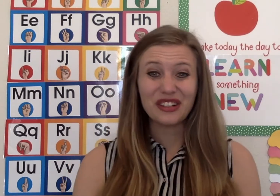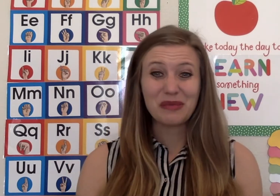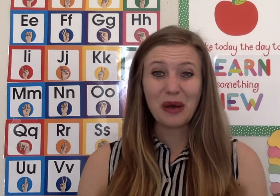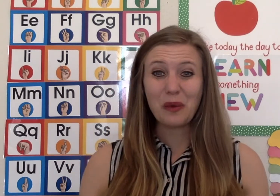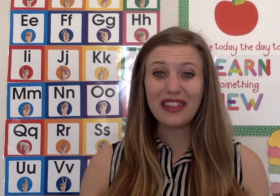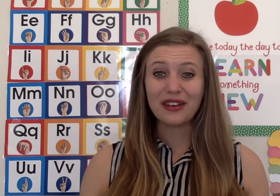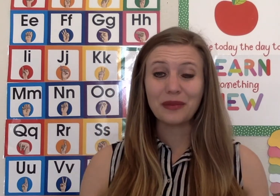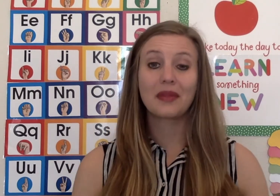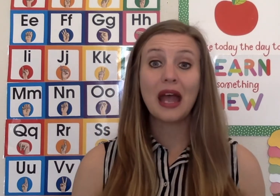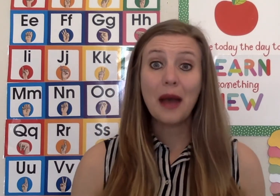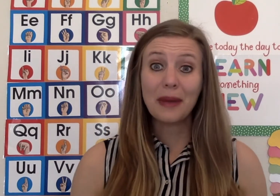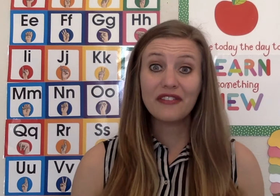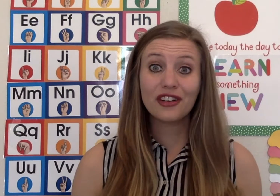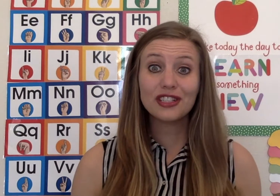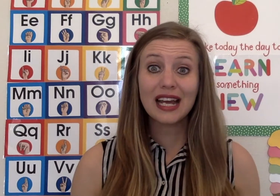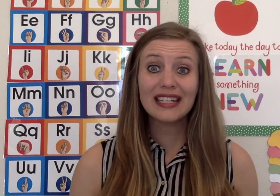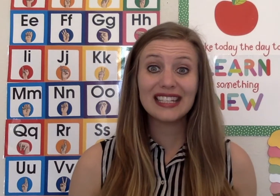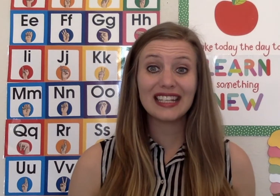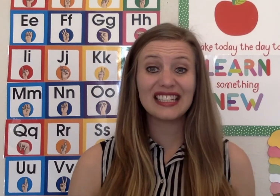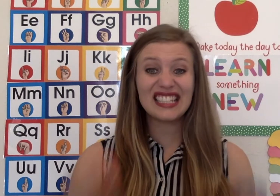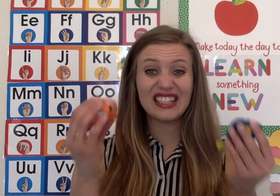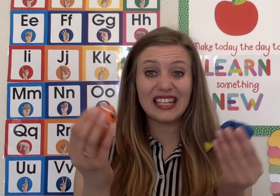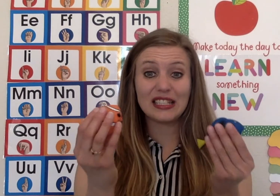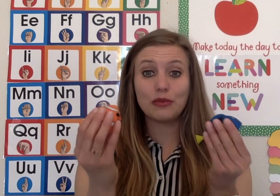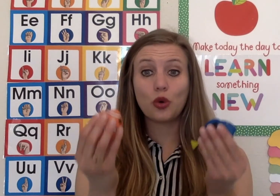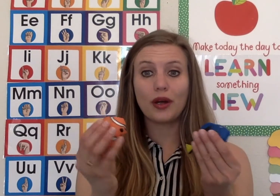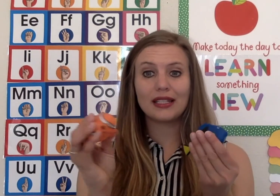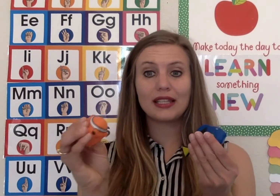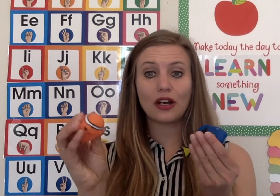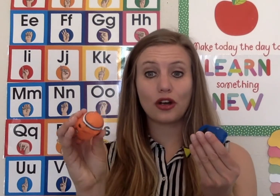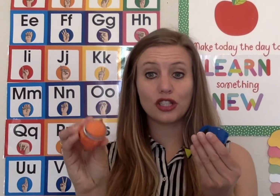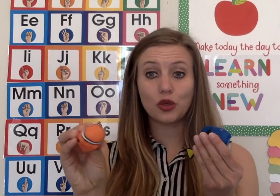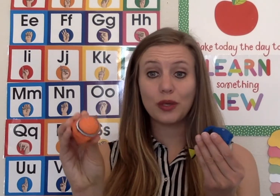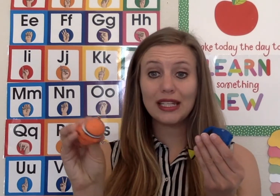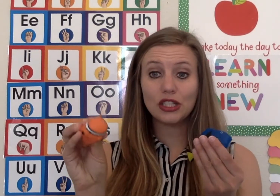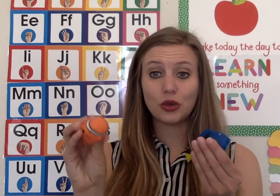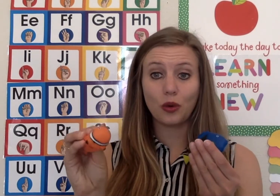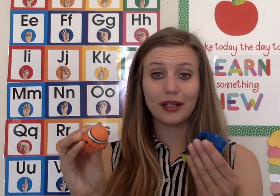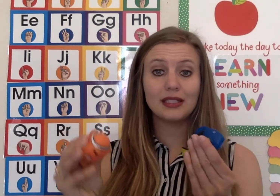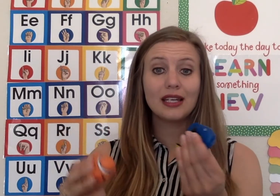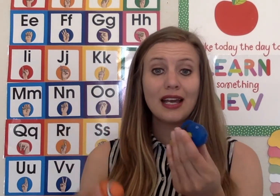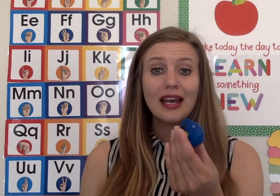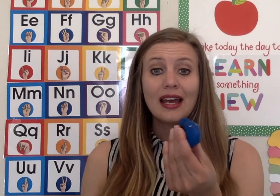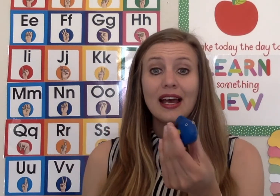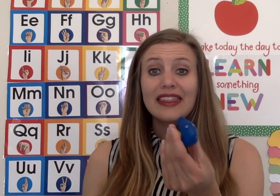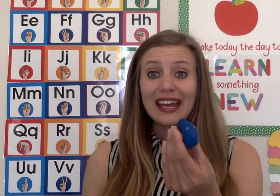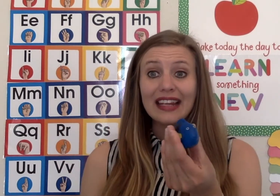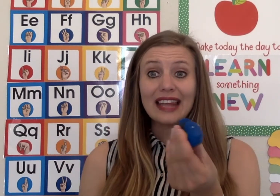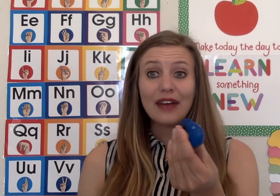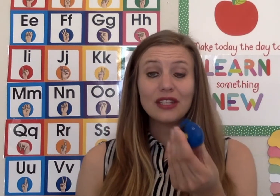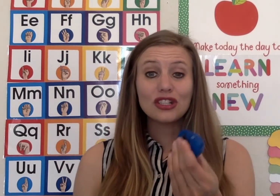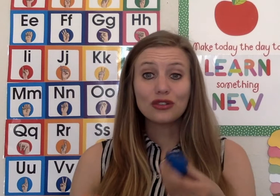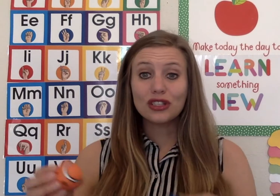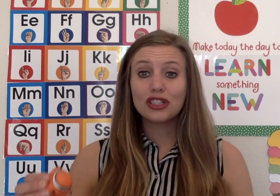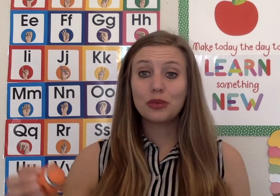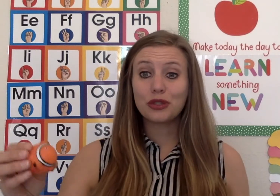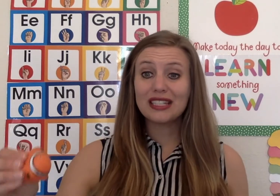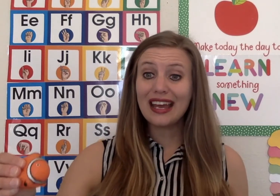about weather. My first idea is to get some toys that are squeeze toys that allow the children to pretend